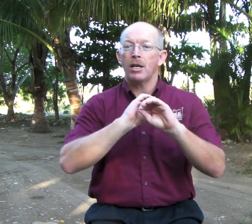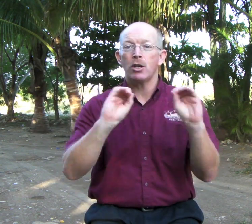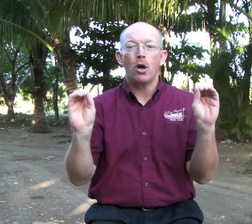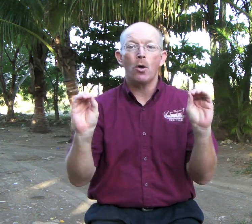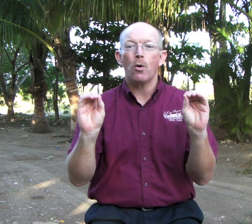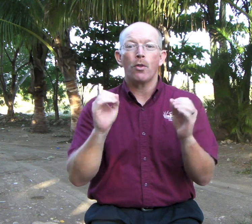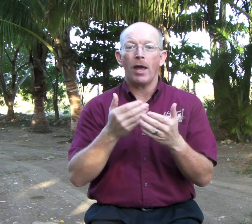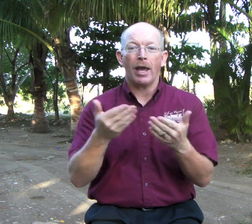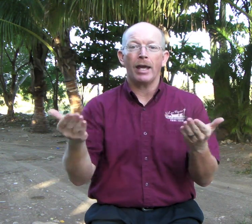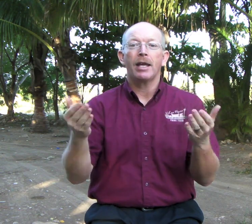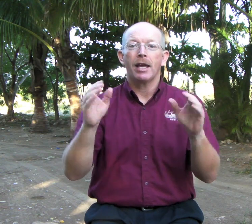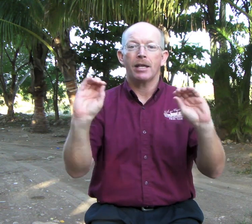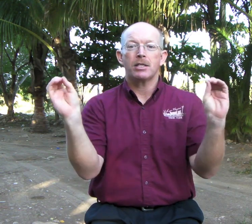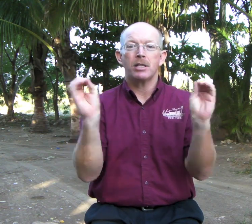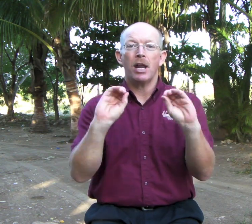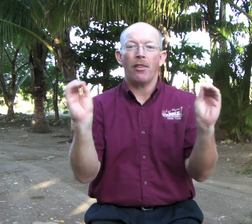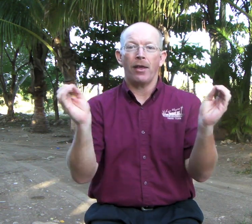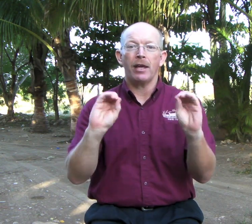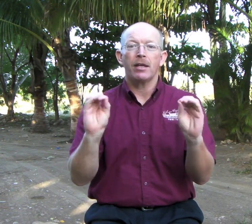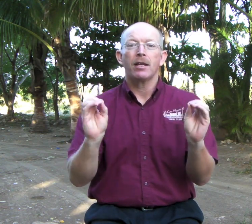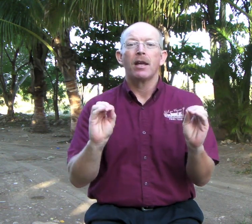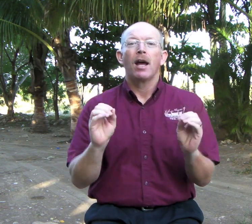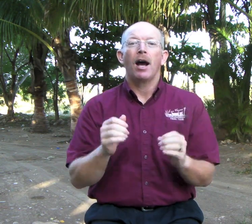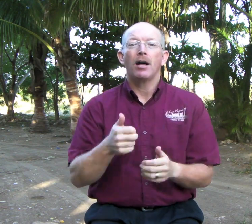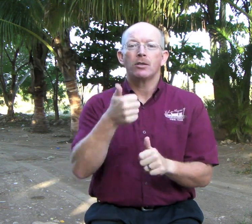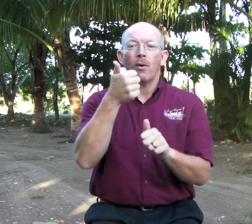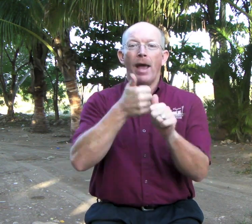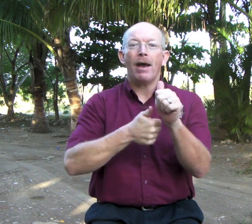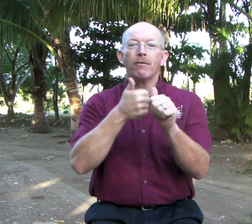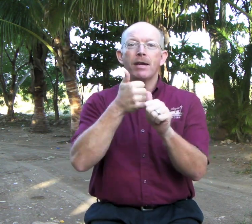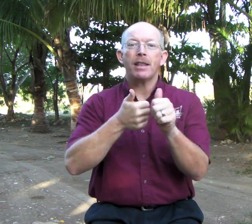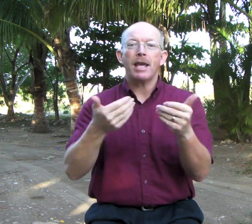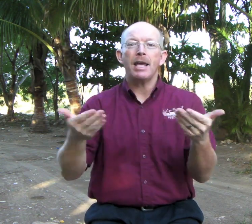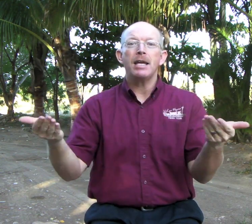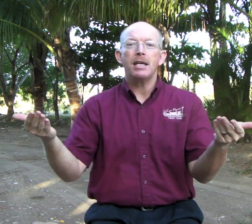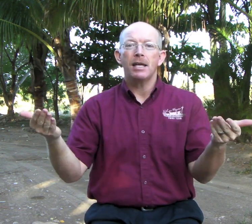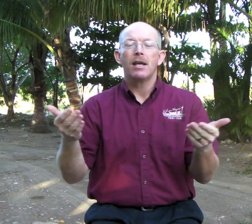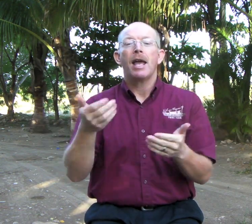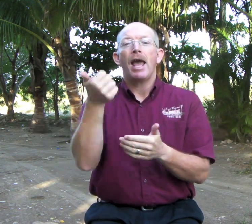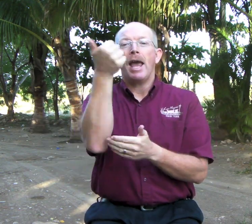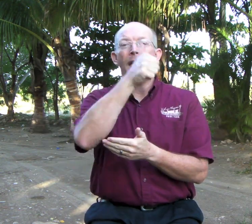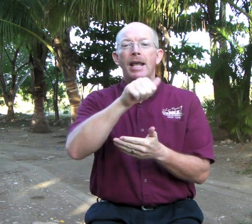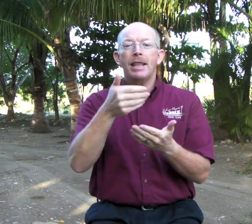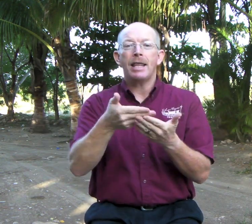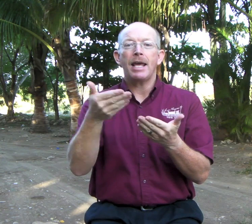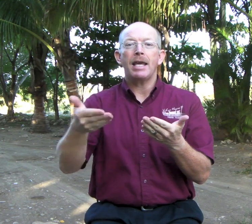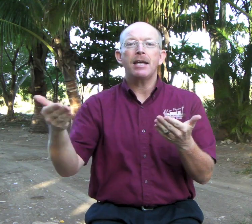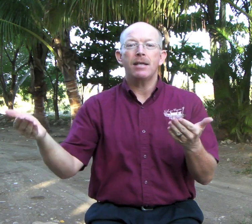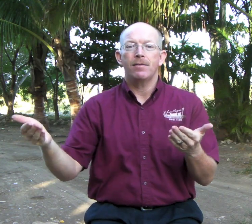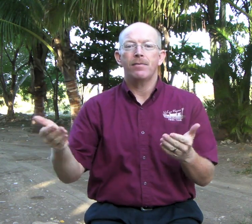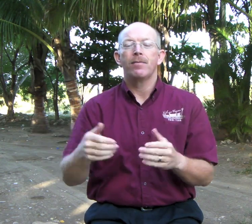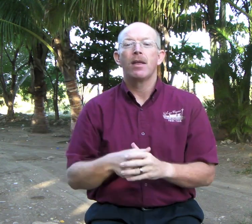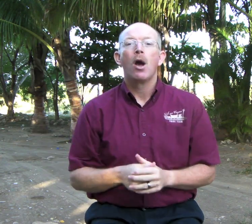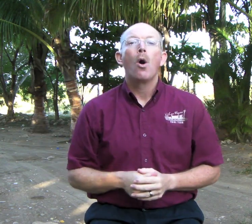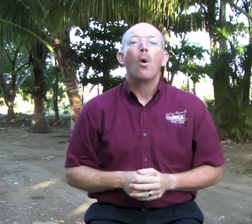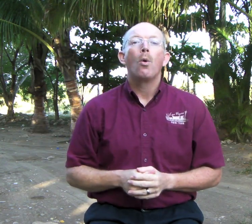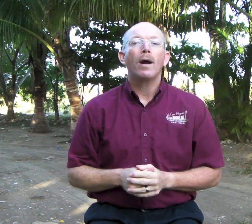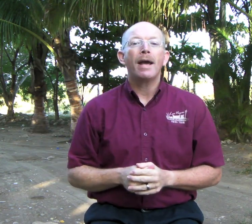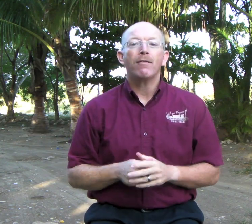no thing. It's nothing. So everything, anything, whatever,